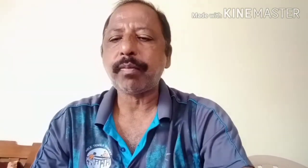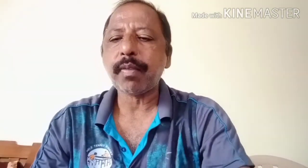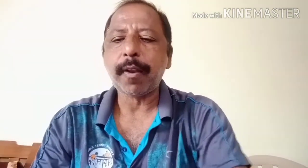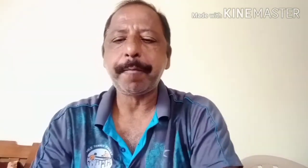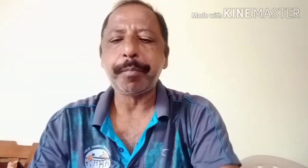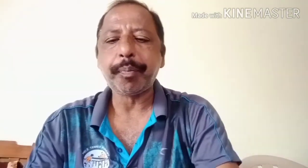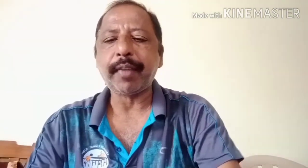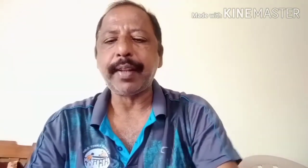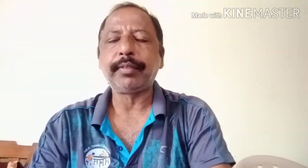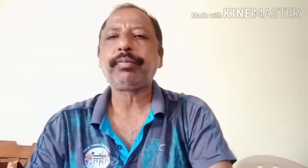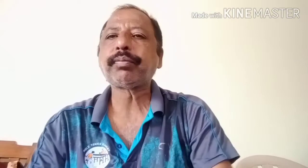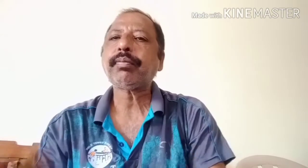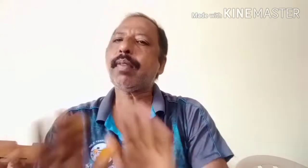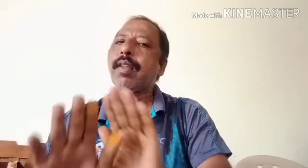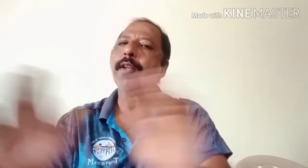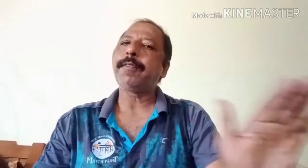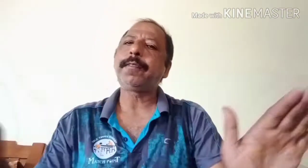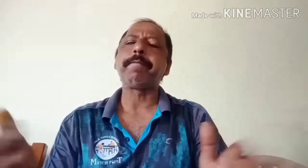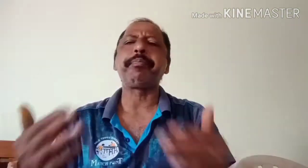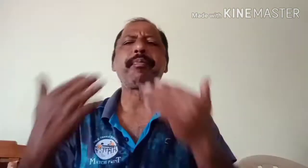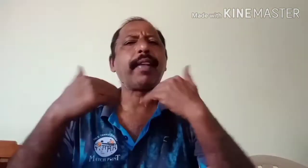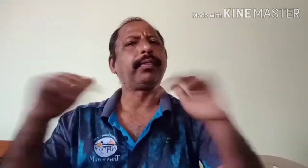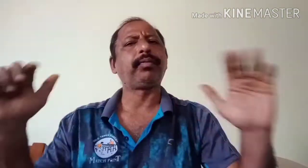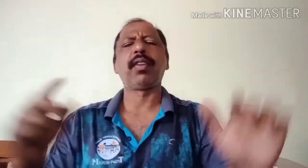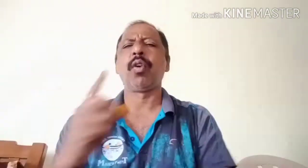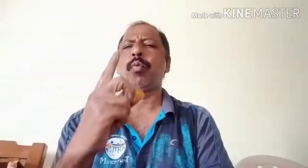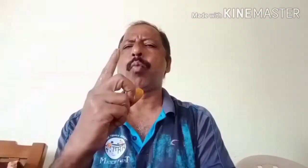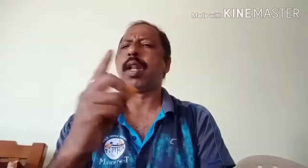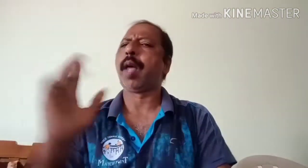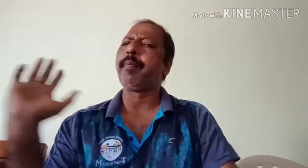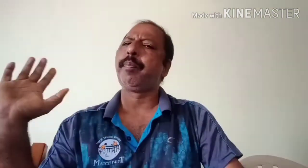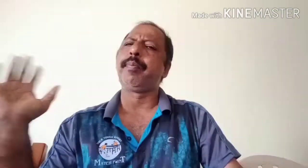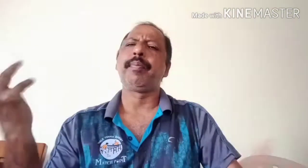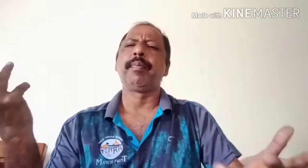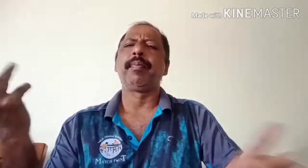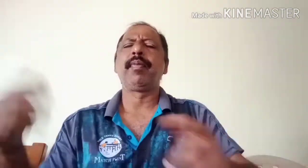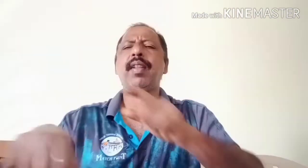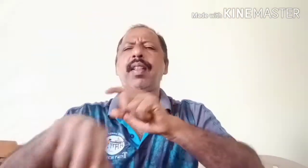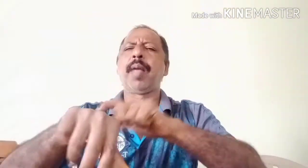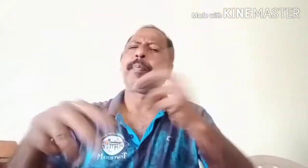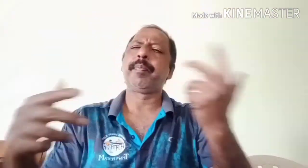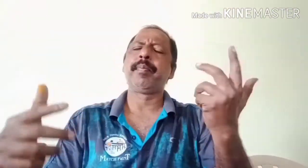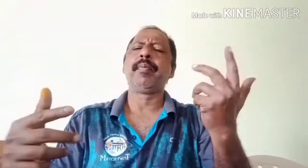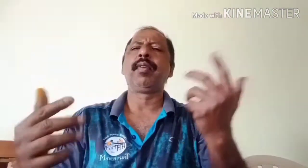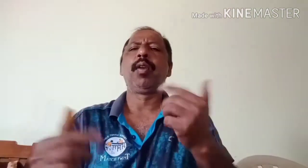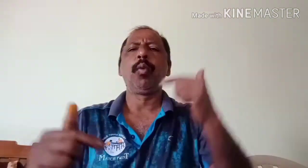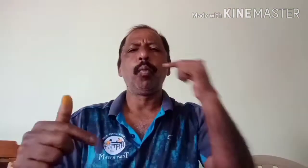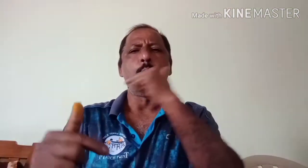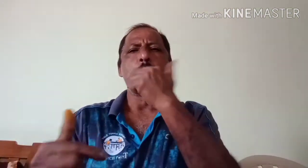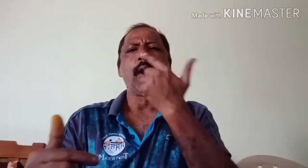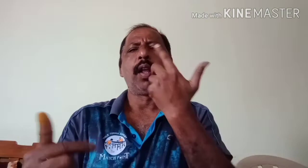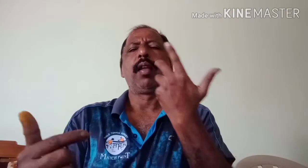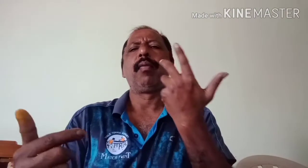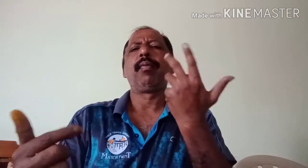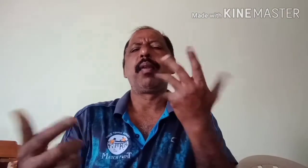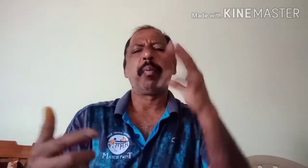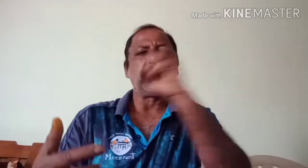And the very interesting point you also made. I mean, he as a congressman would never fight for anyone who is actually representing or is on the